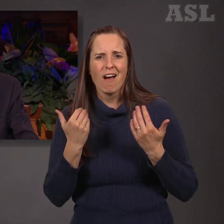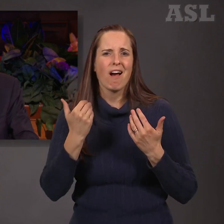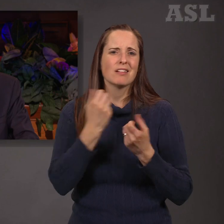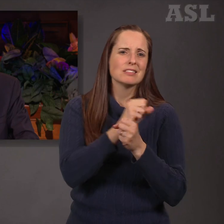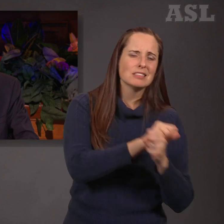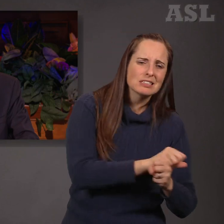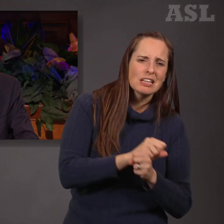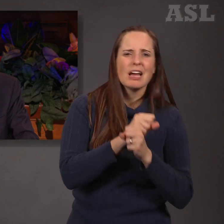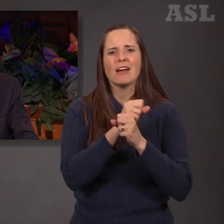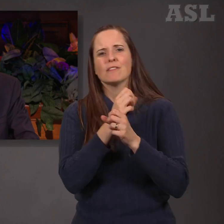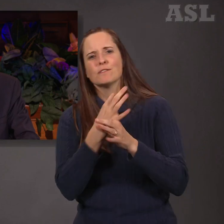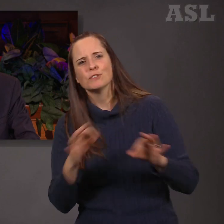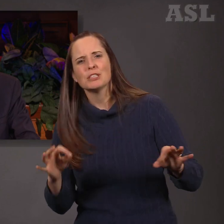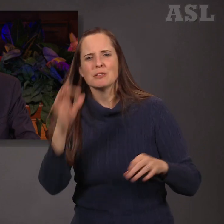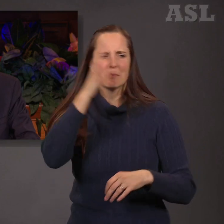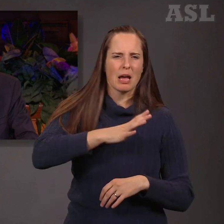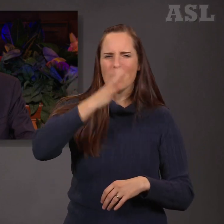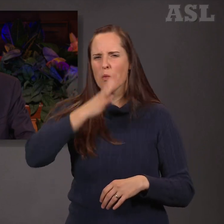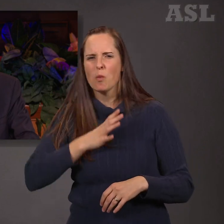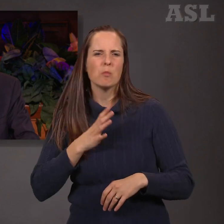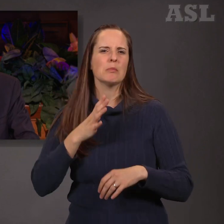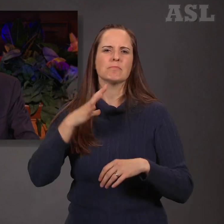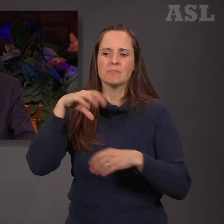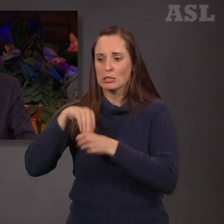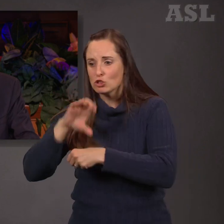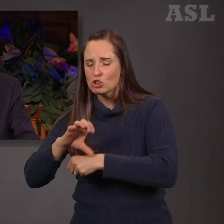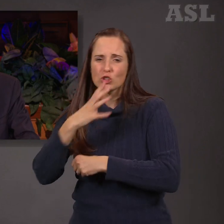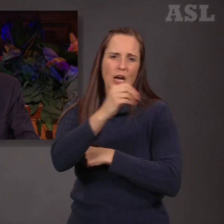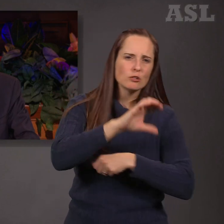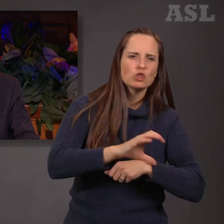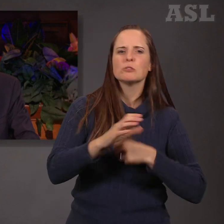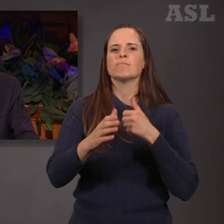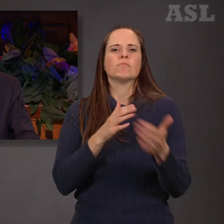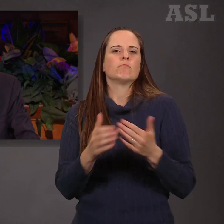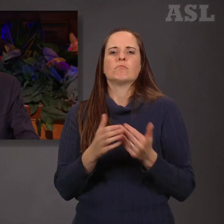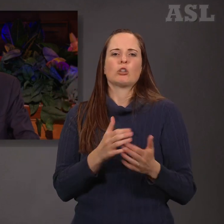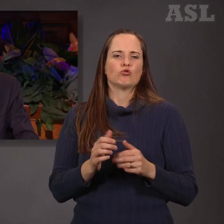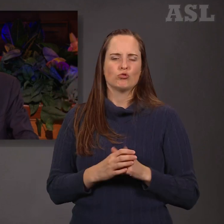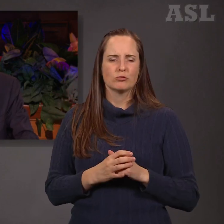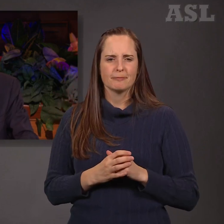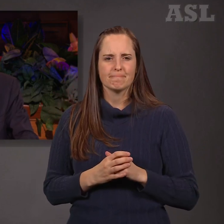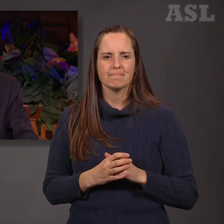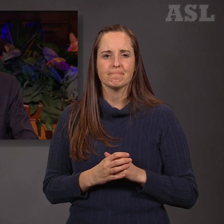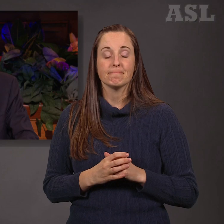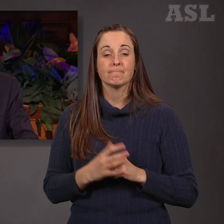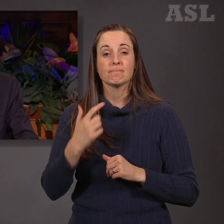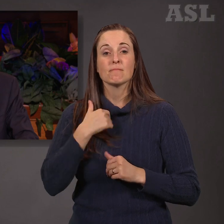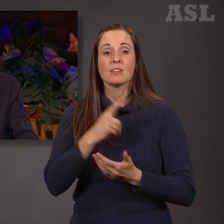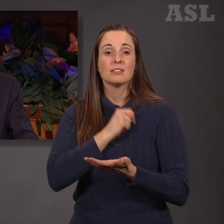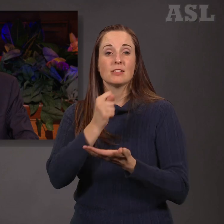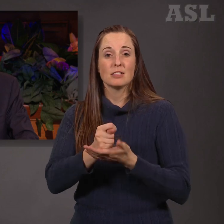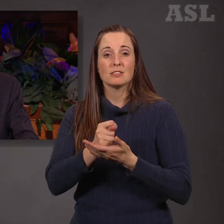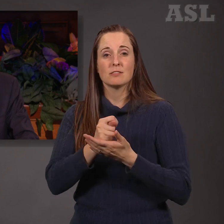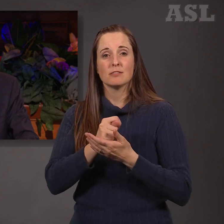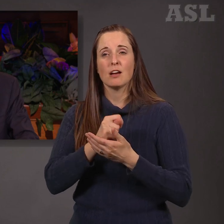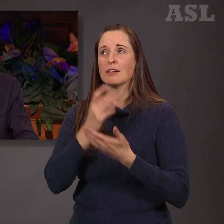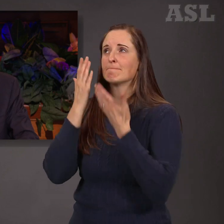of the Church or in the Church. End of quote. I testify of Jesus Christ, whose light and